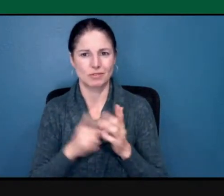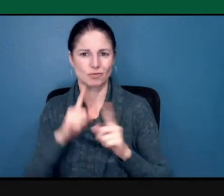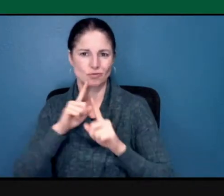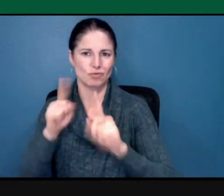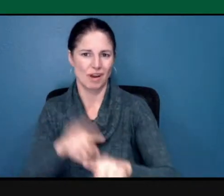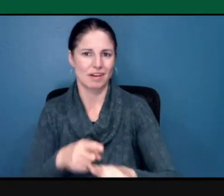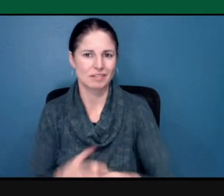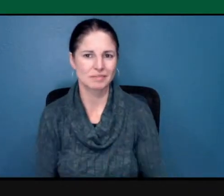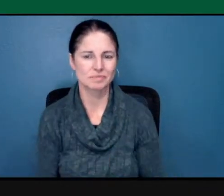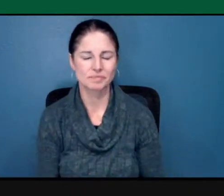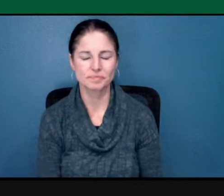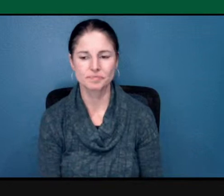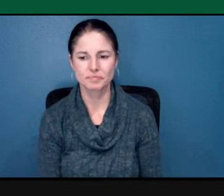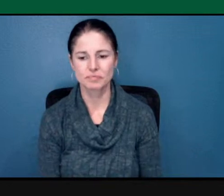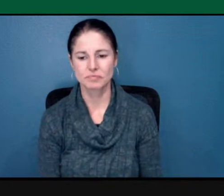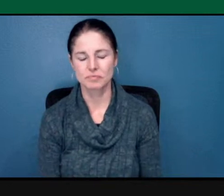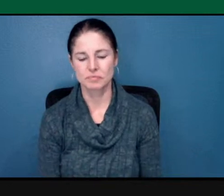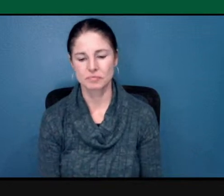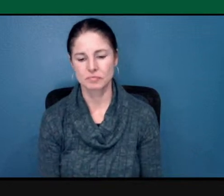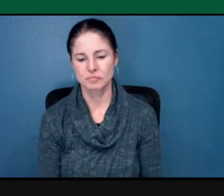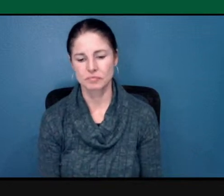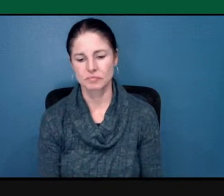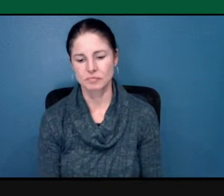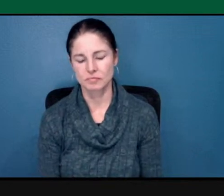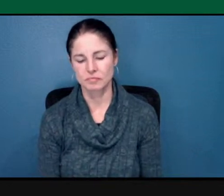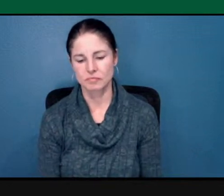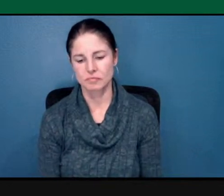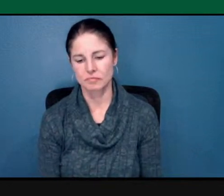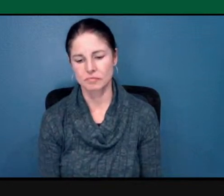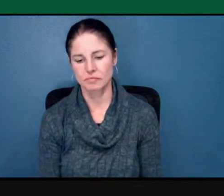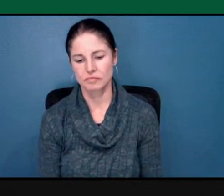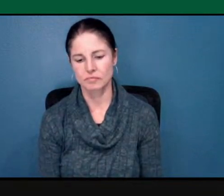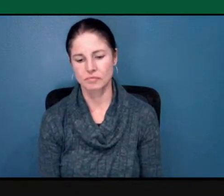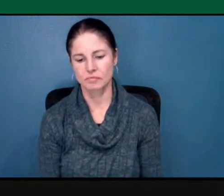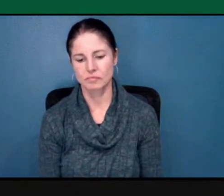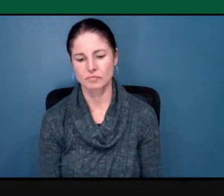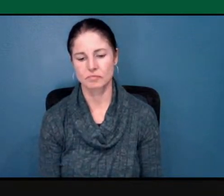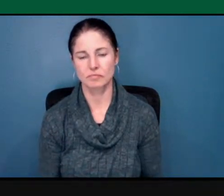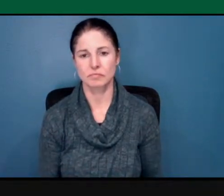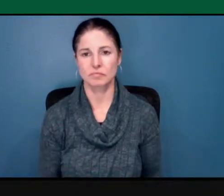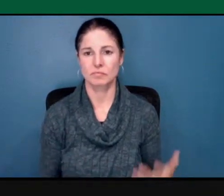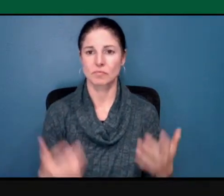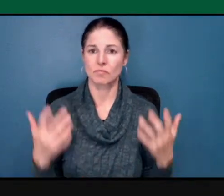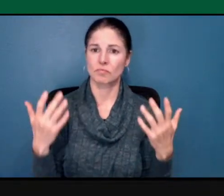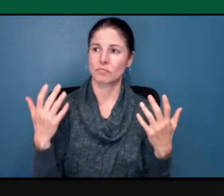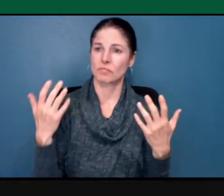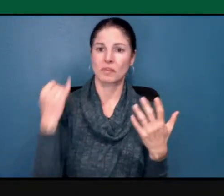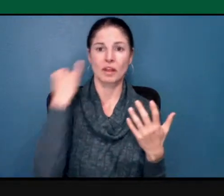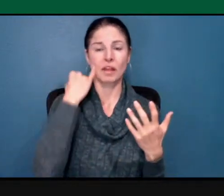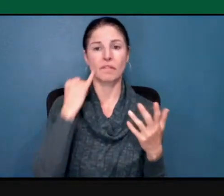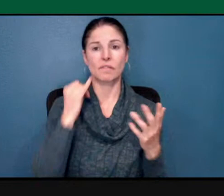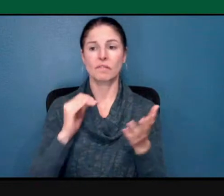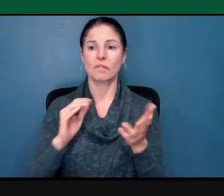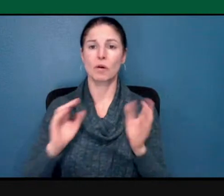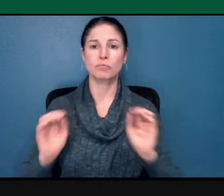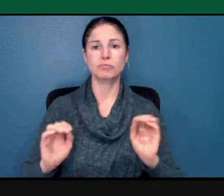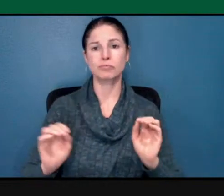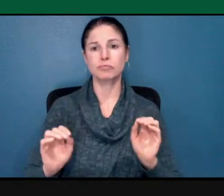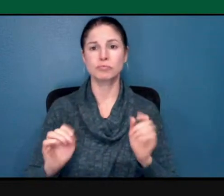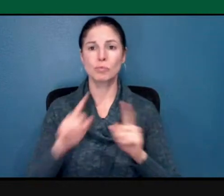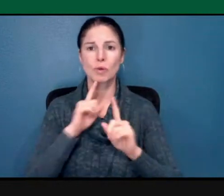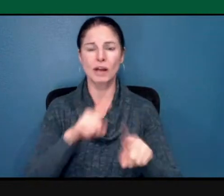And to react so that we don't let this just go. But we also decided we have to be proactive